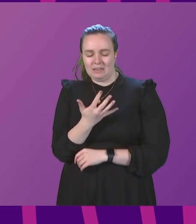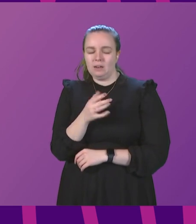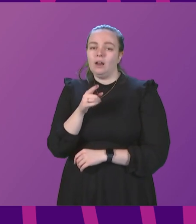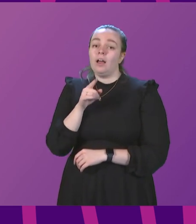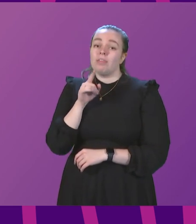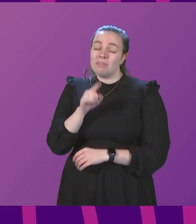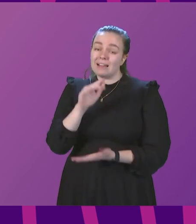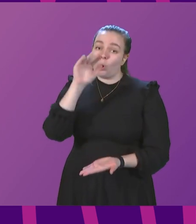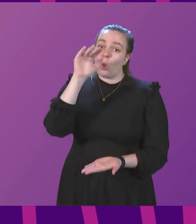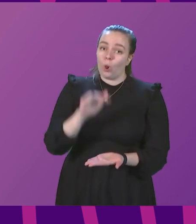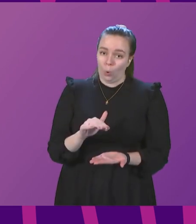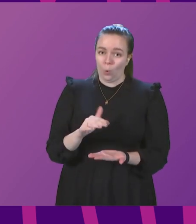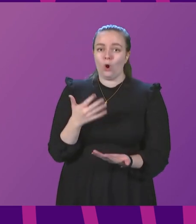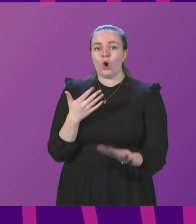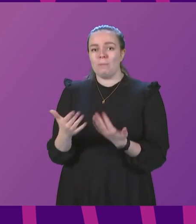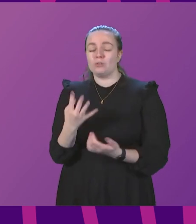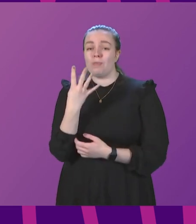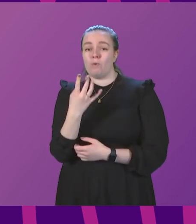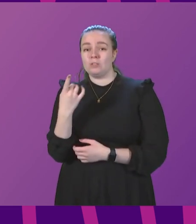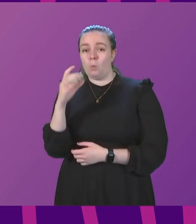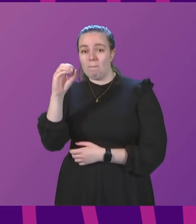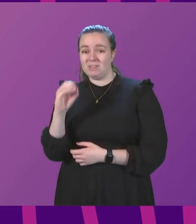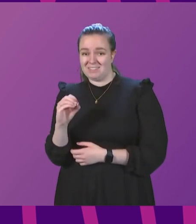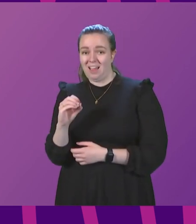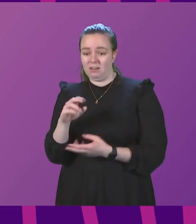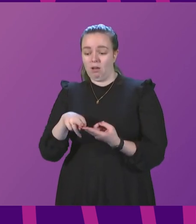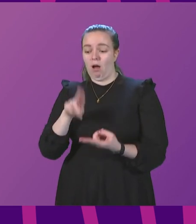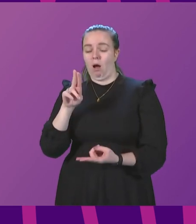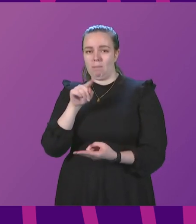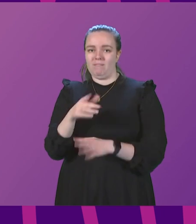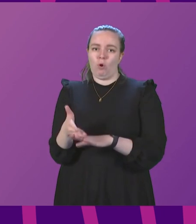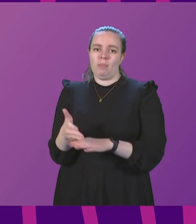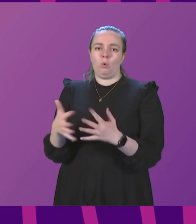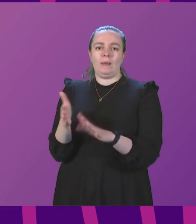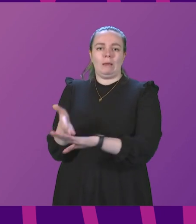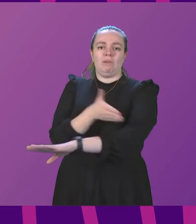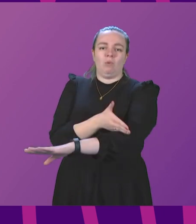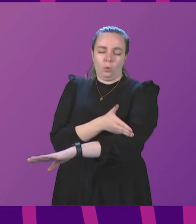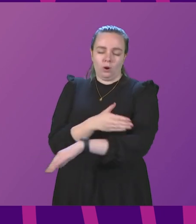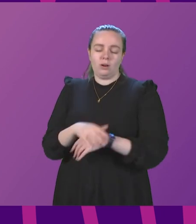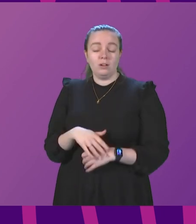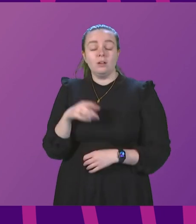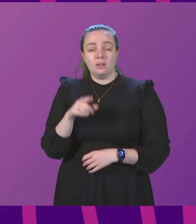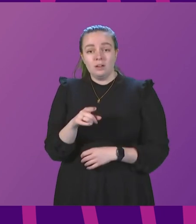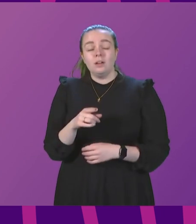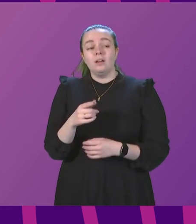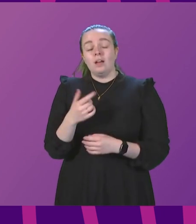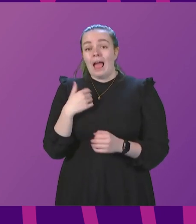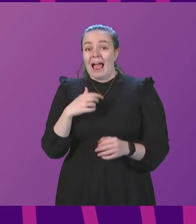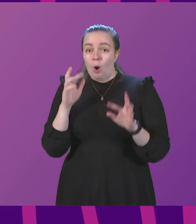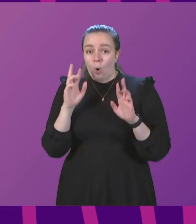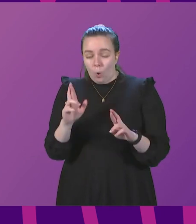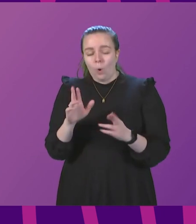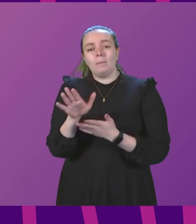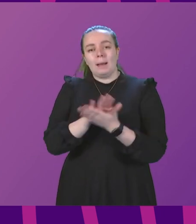significantly lower than the 41% rise in that age group recorded in the previous week. And this may well, indeed I hope it